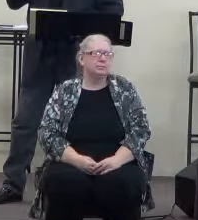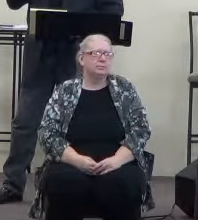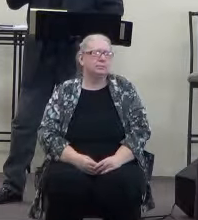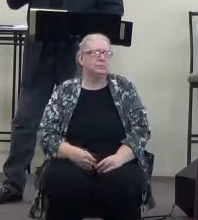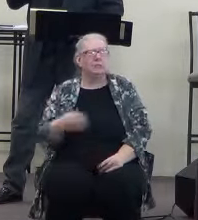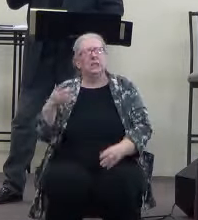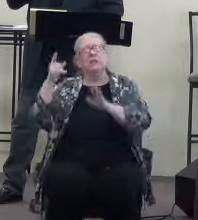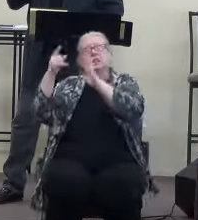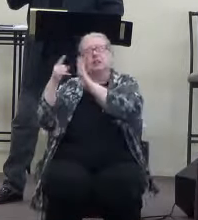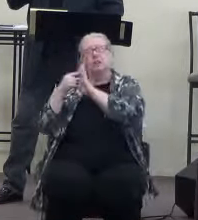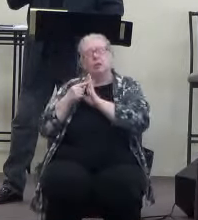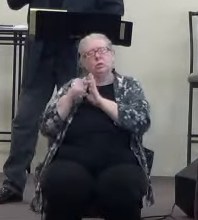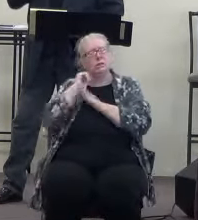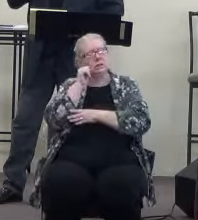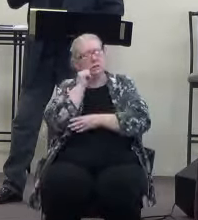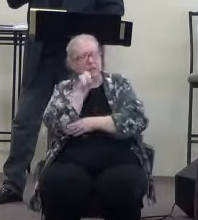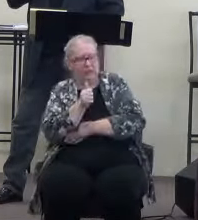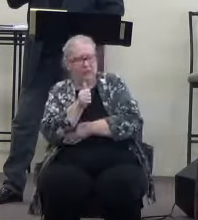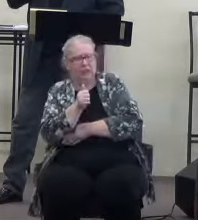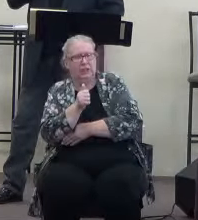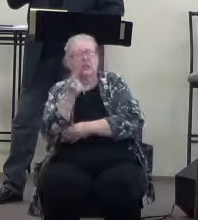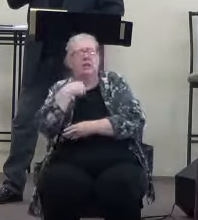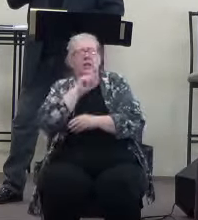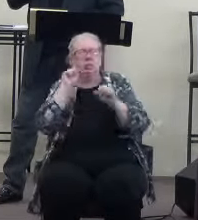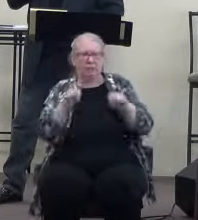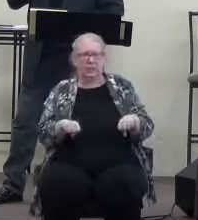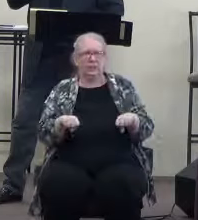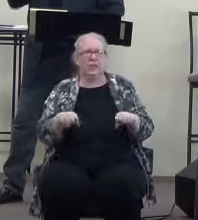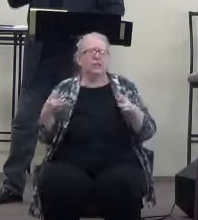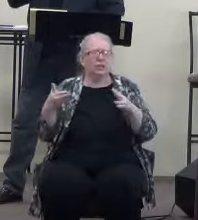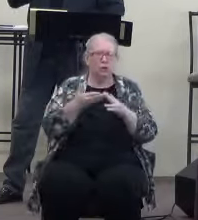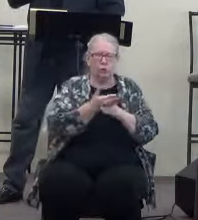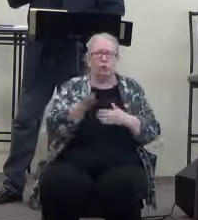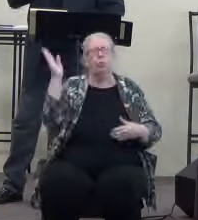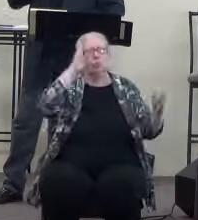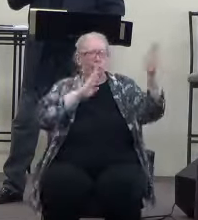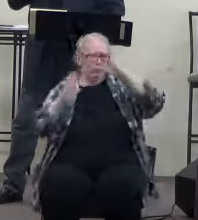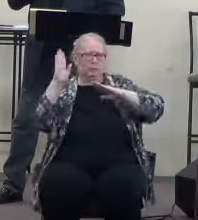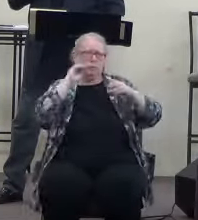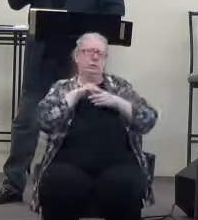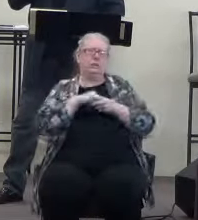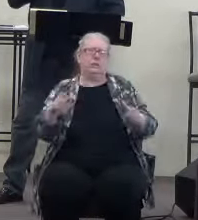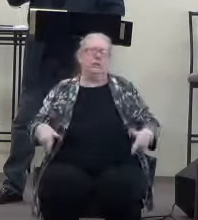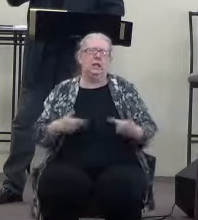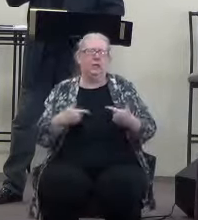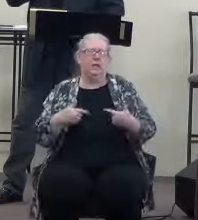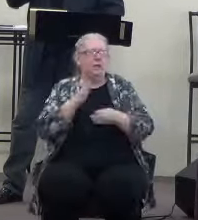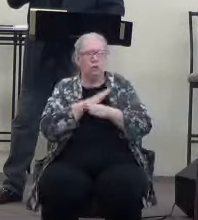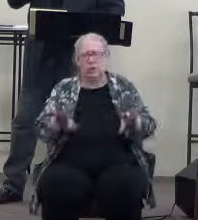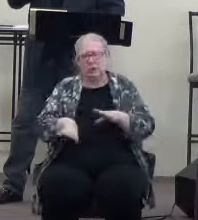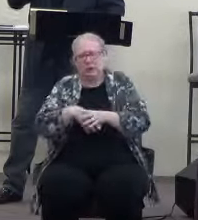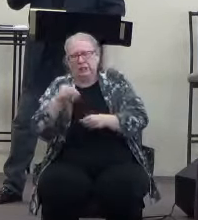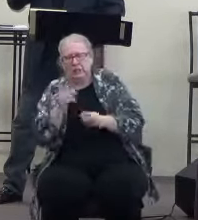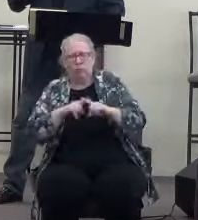And he shows us every day that we can get through the storms. He's not going to take us out but there's